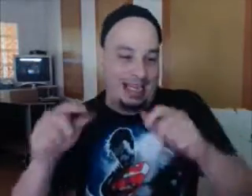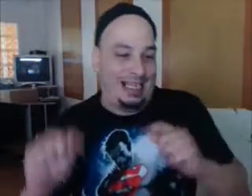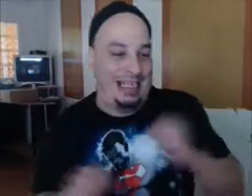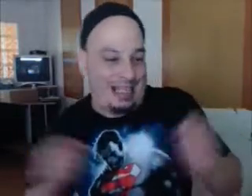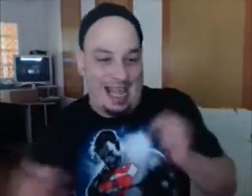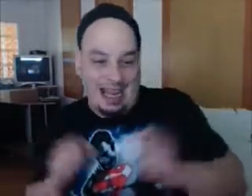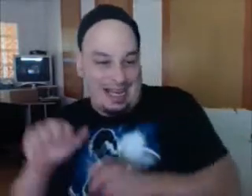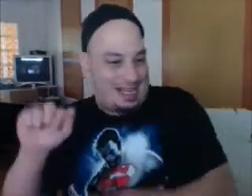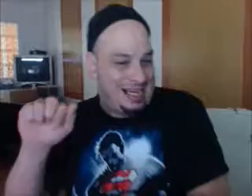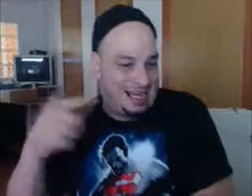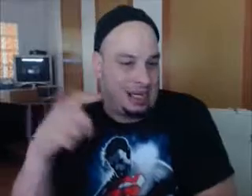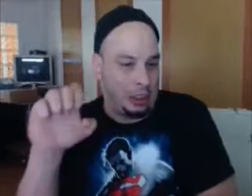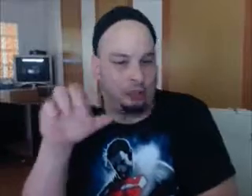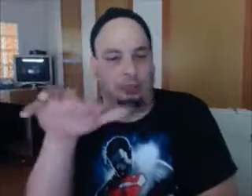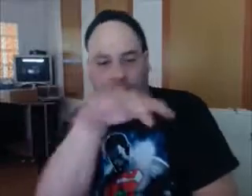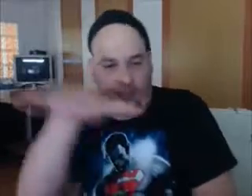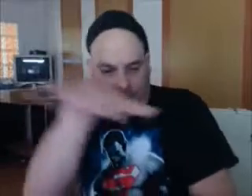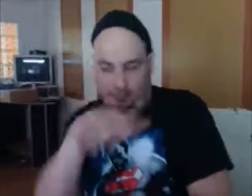years later, that bet is paying off in a big way.